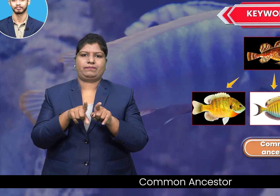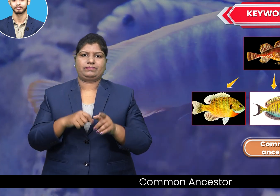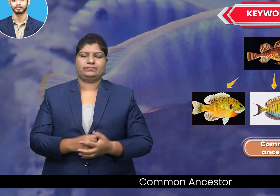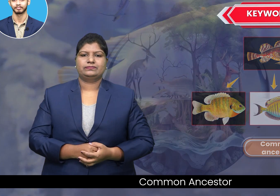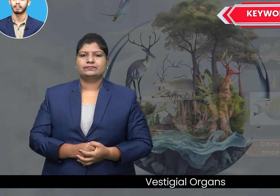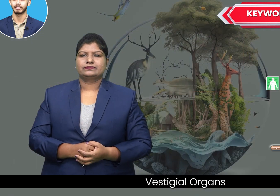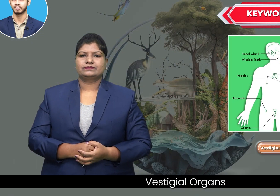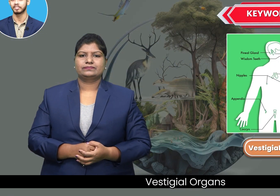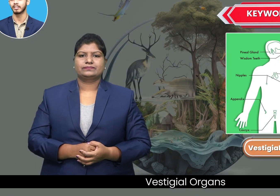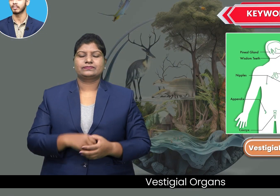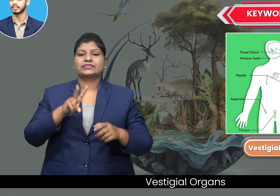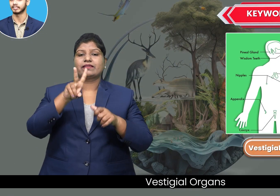Vestigial organs